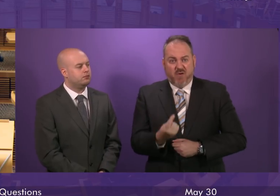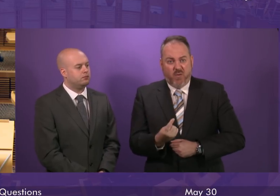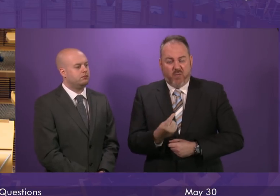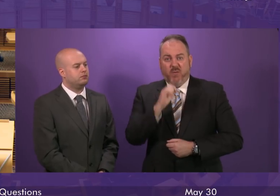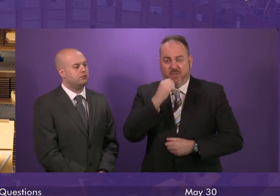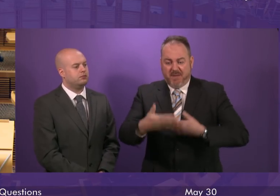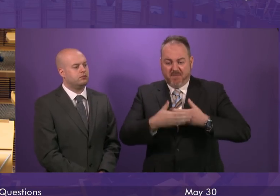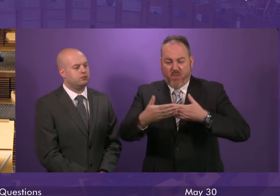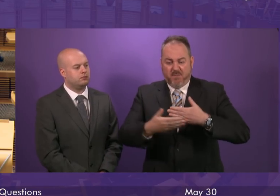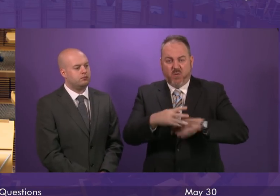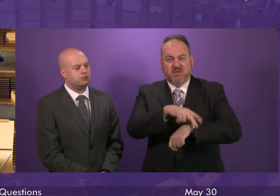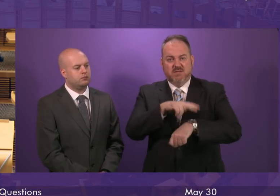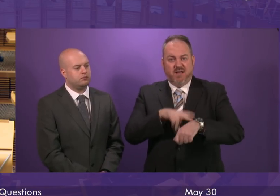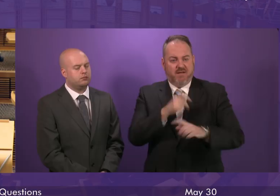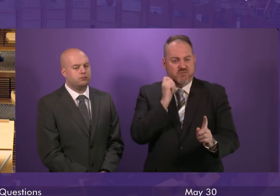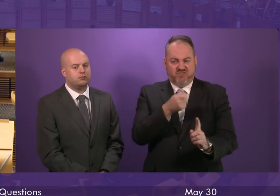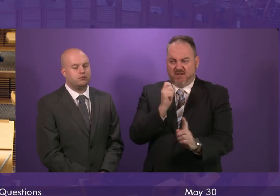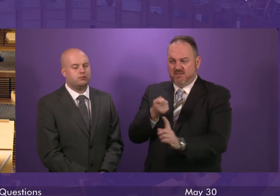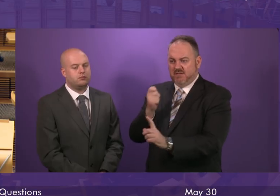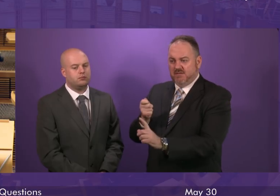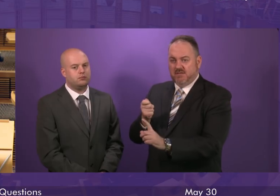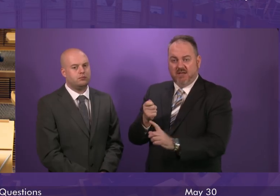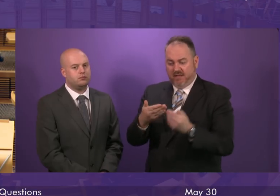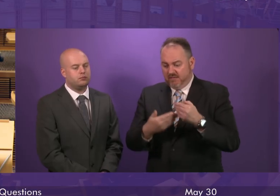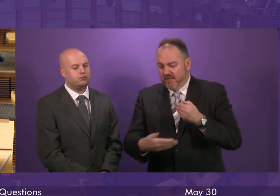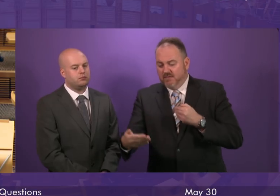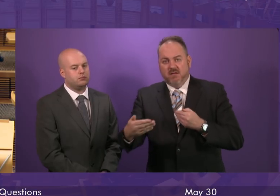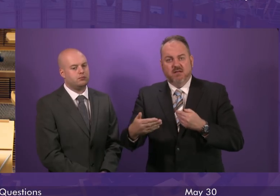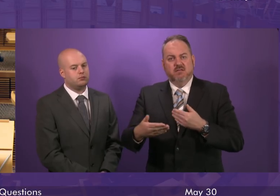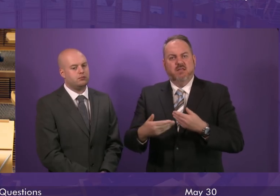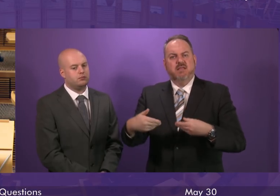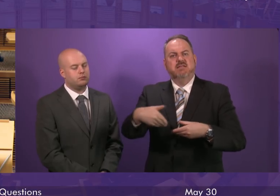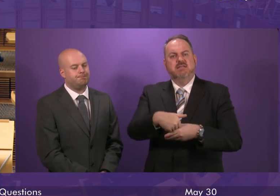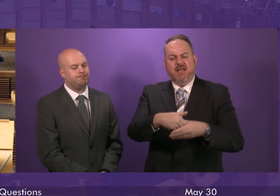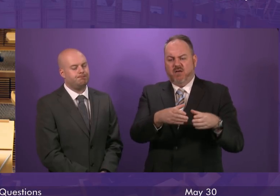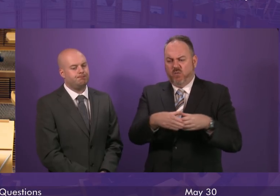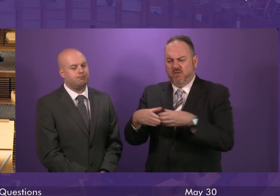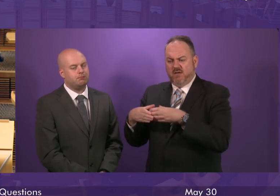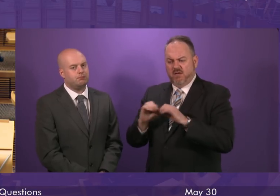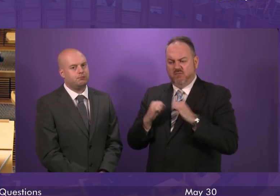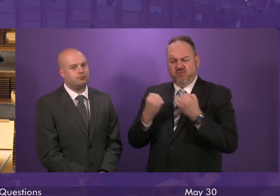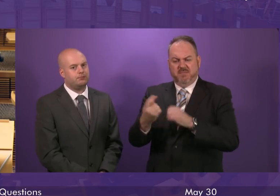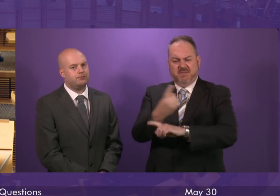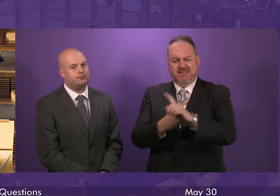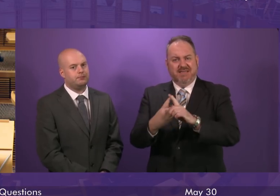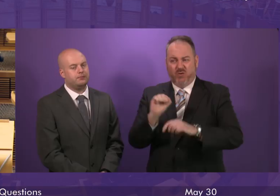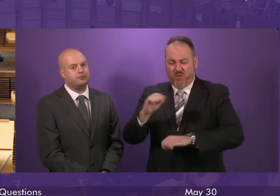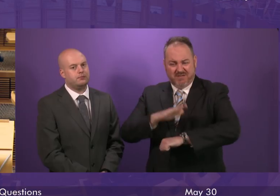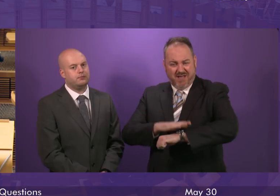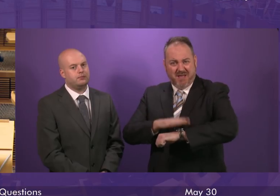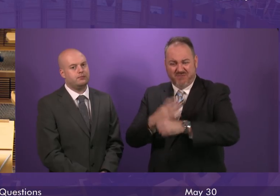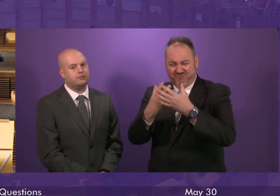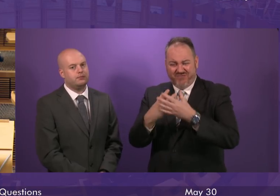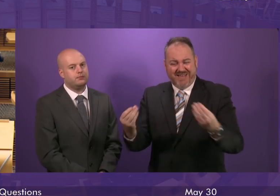compulsory redundancy notices and today, a meeting of the stakeholder group. Time is running out. The government has had six